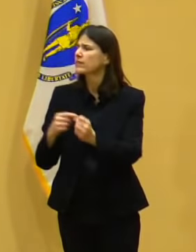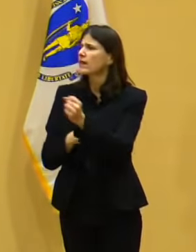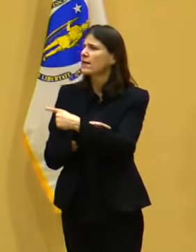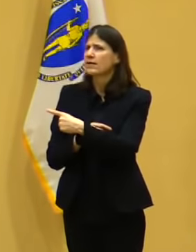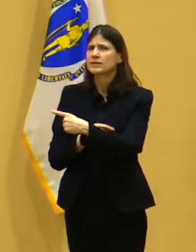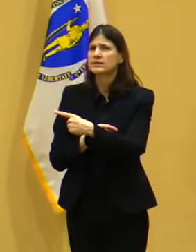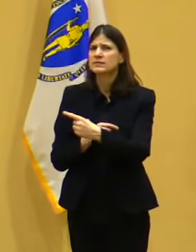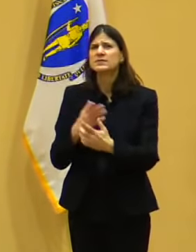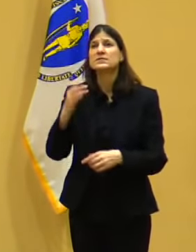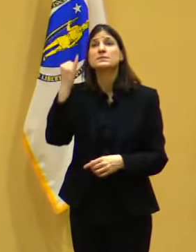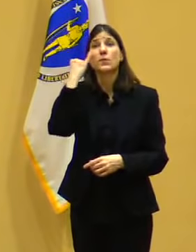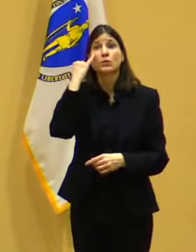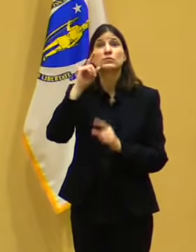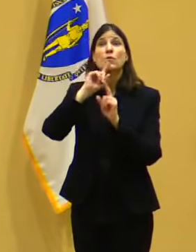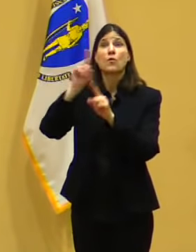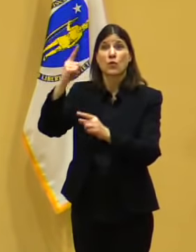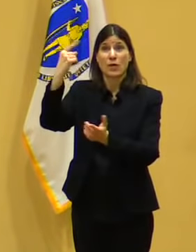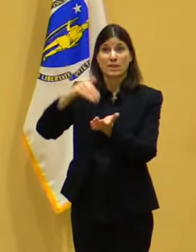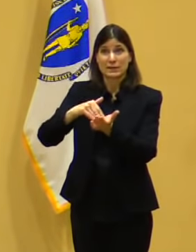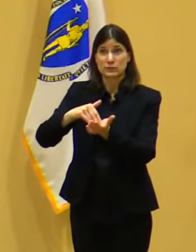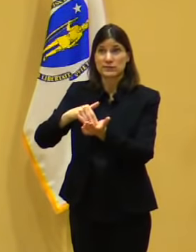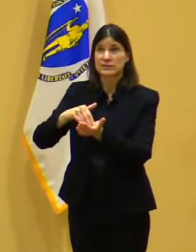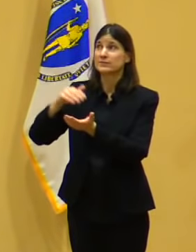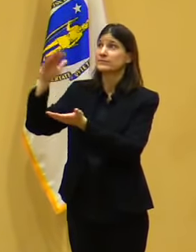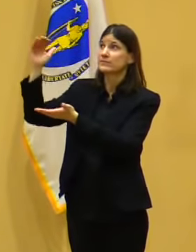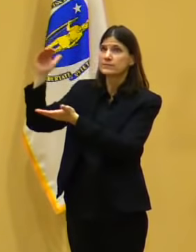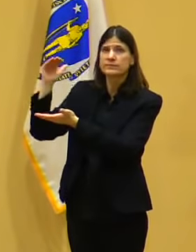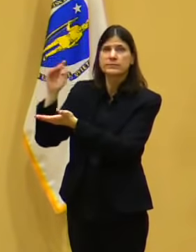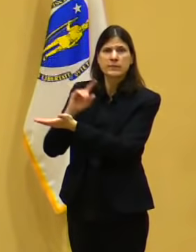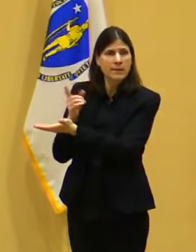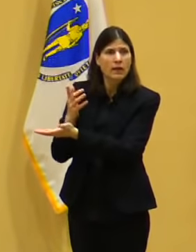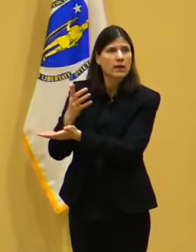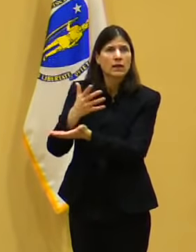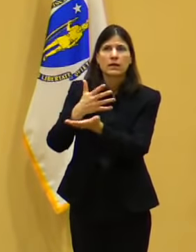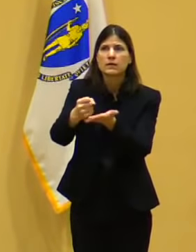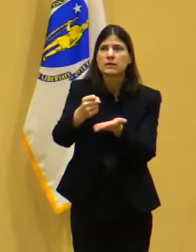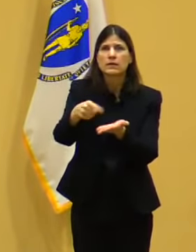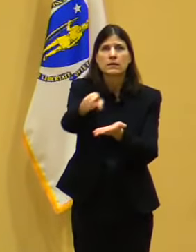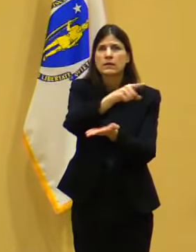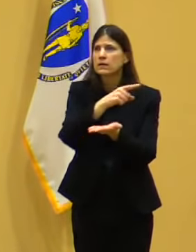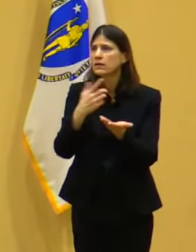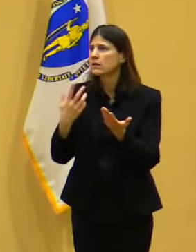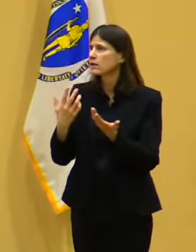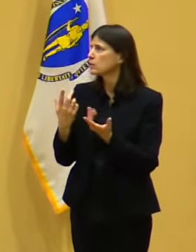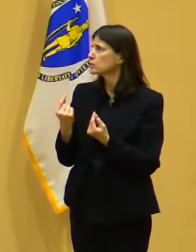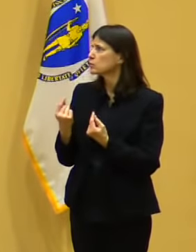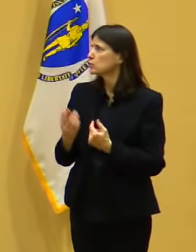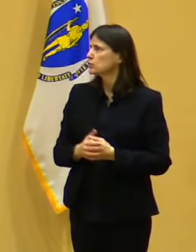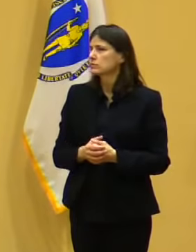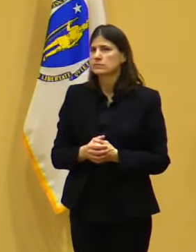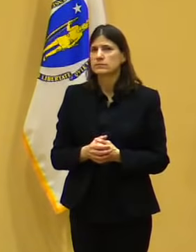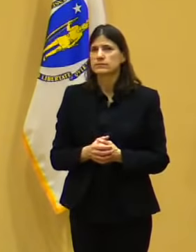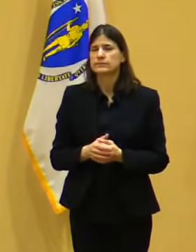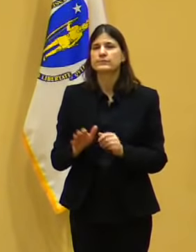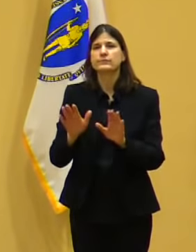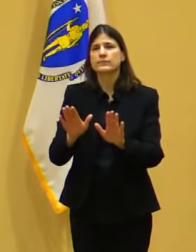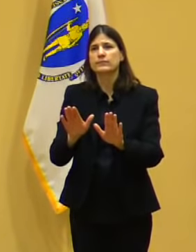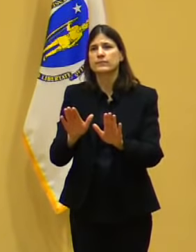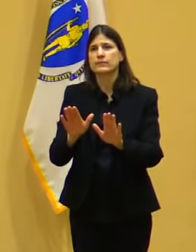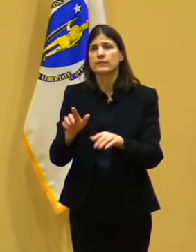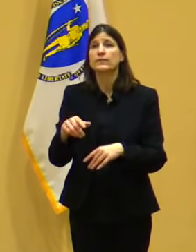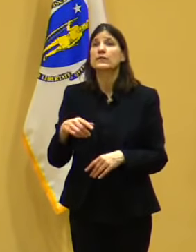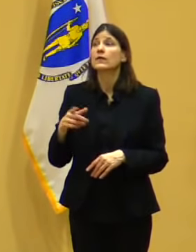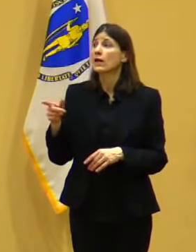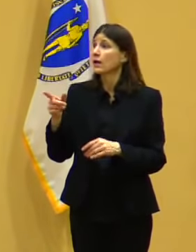,000 days. They are getting zero . We had 451,000 asks for